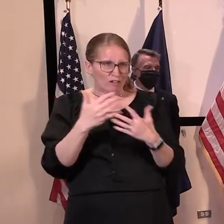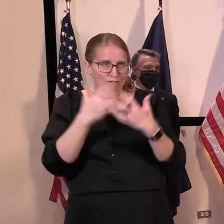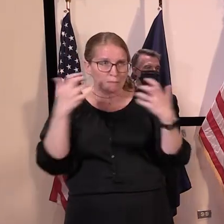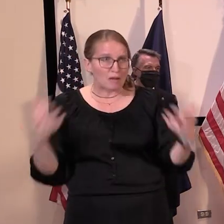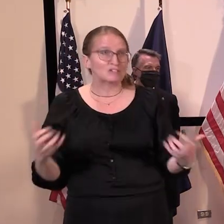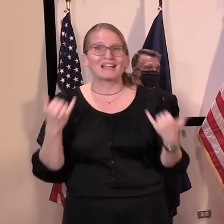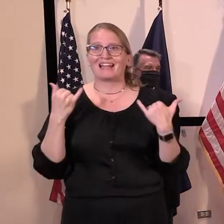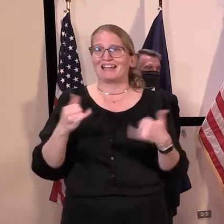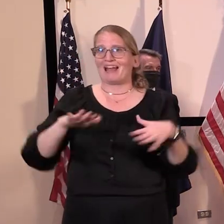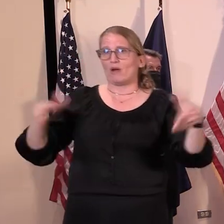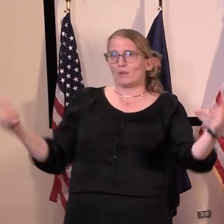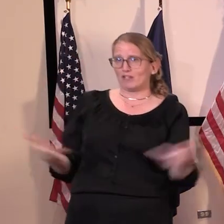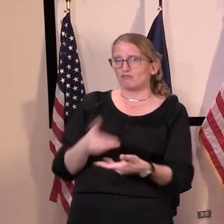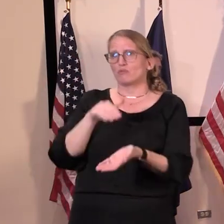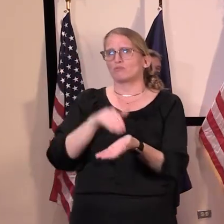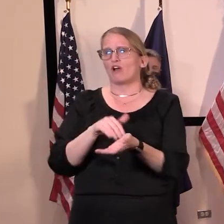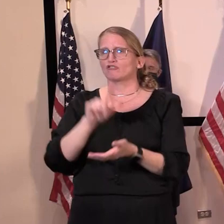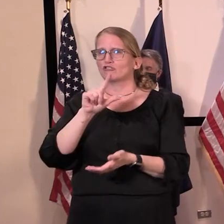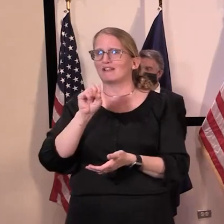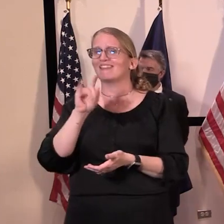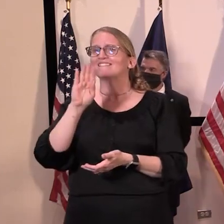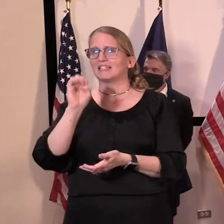time, I'd like to introduce Dr. Levine.